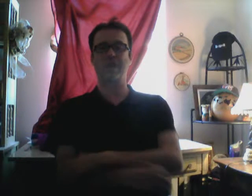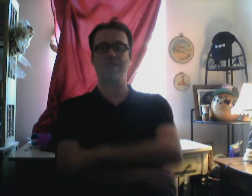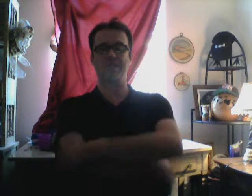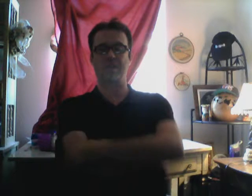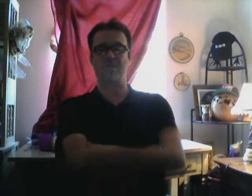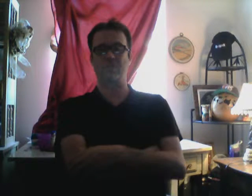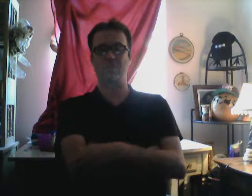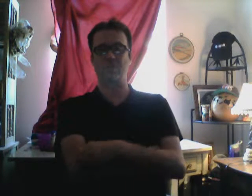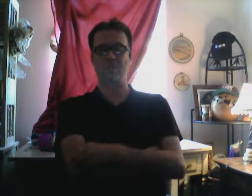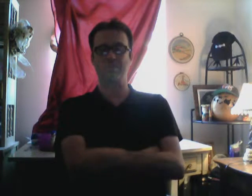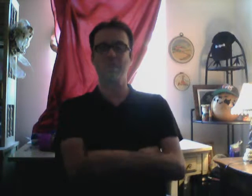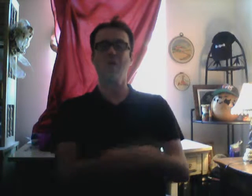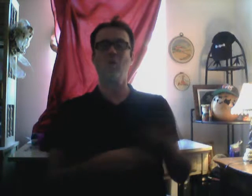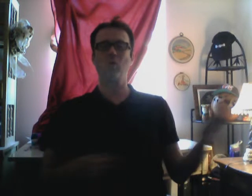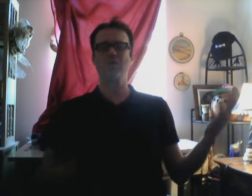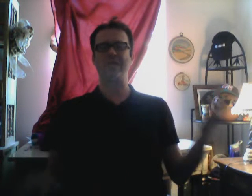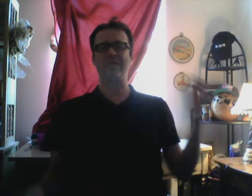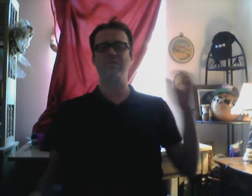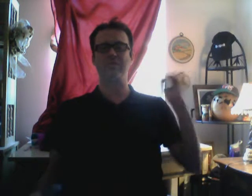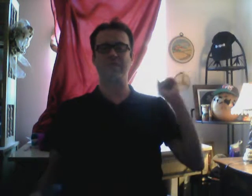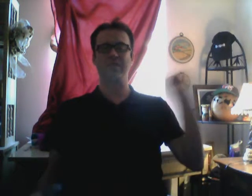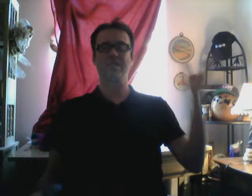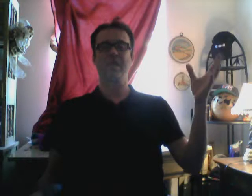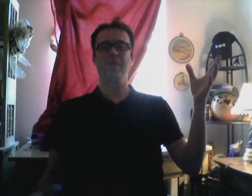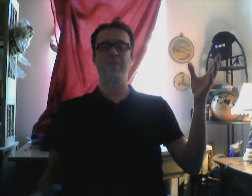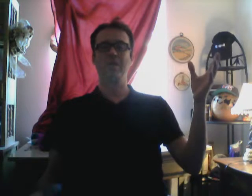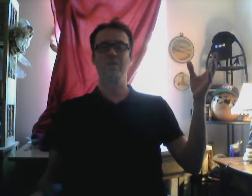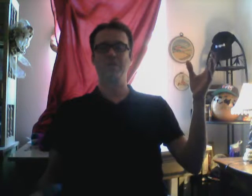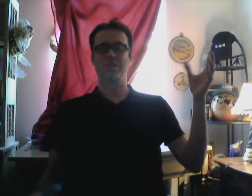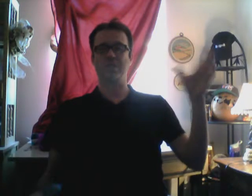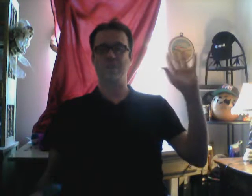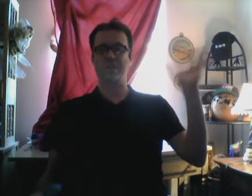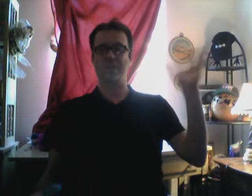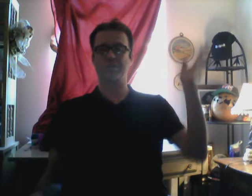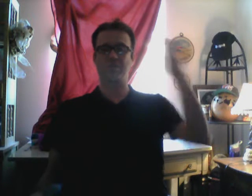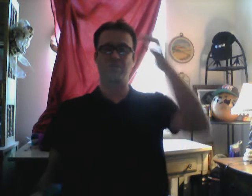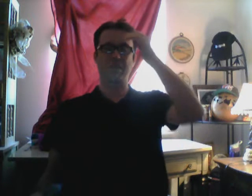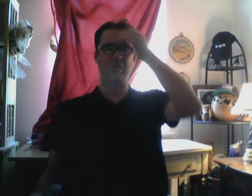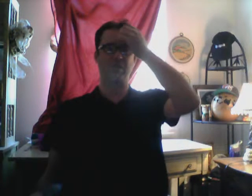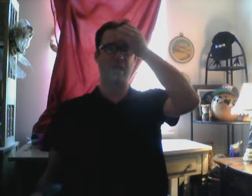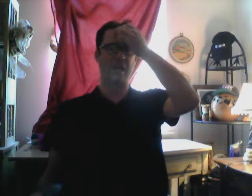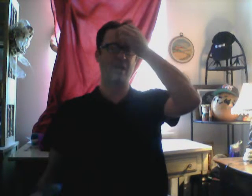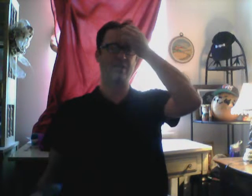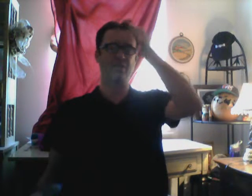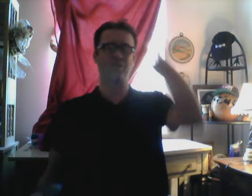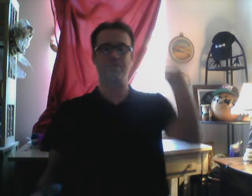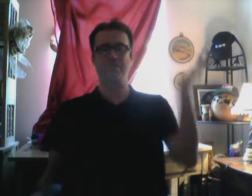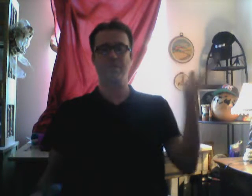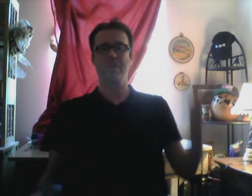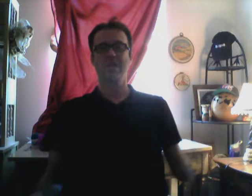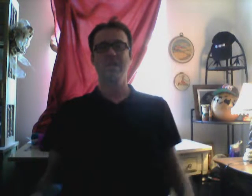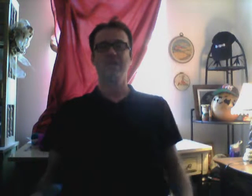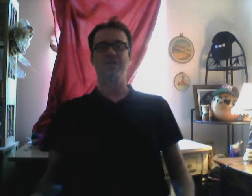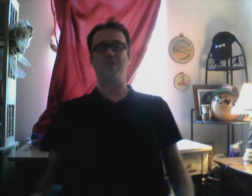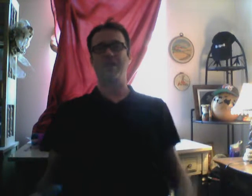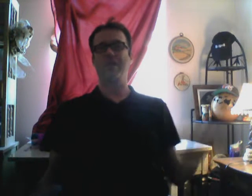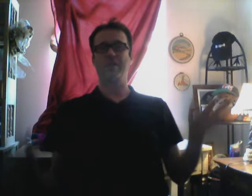cops siren alarm. Or they use this. Pollution. try to surreal. hide the truth. So yeah. They'll.